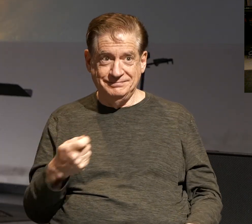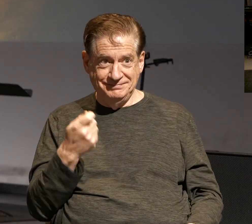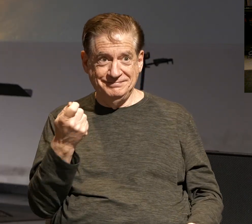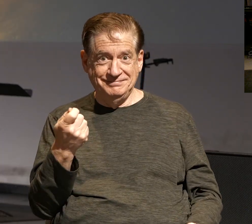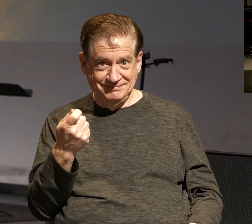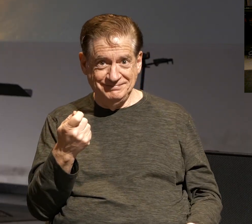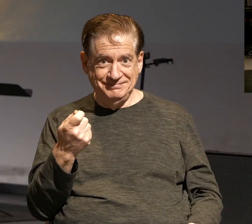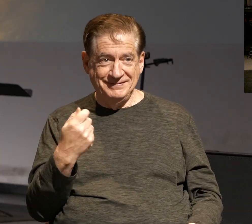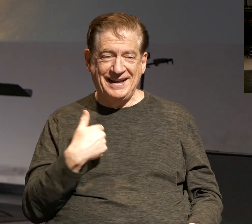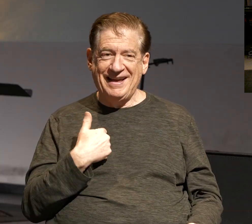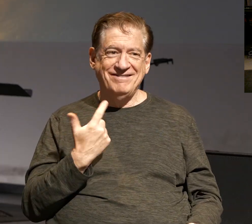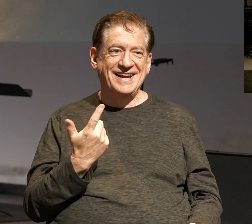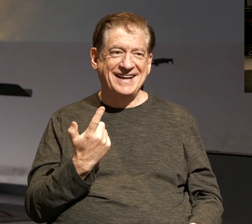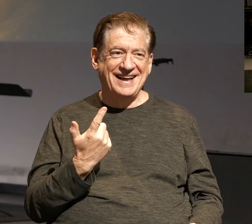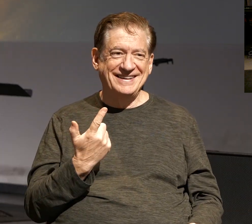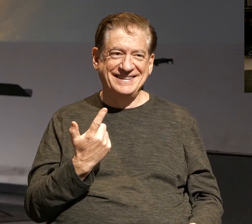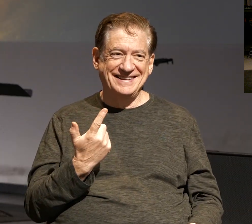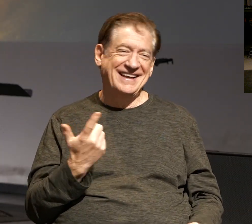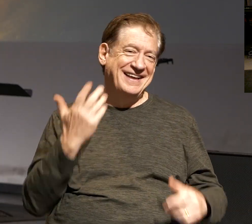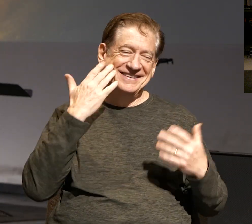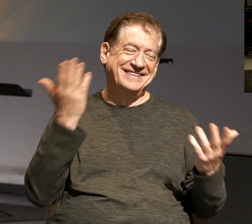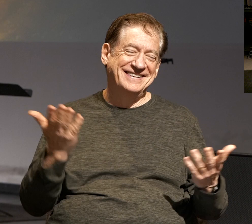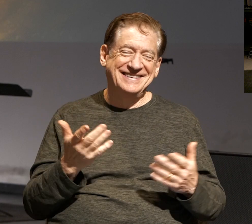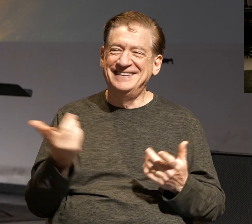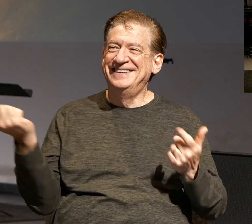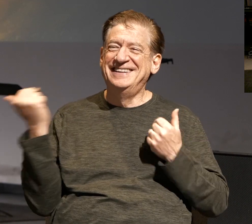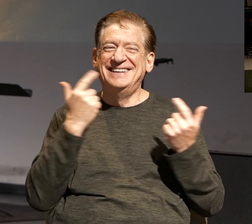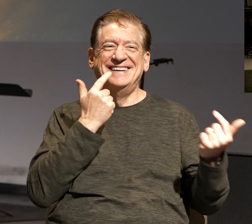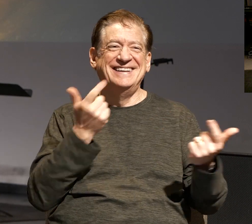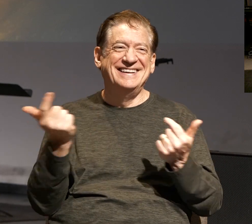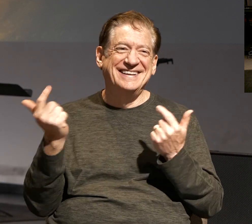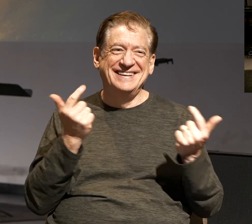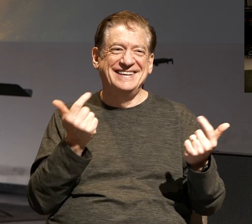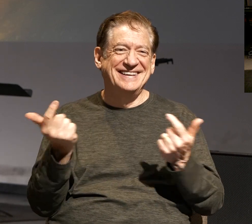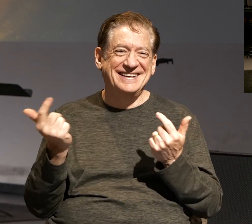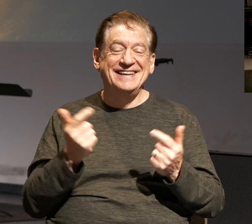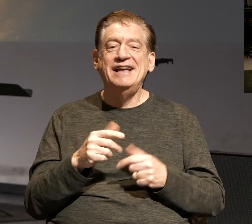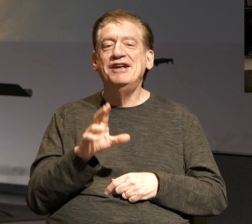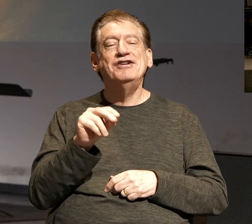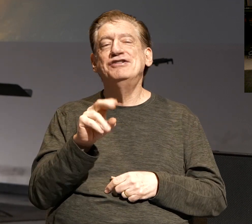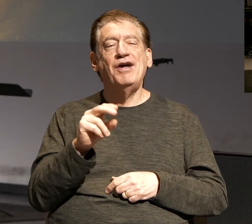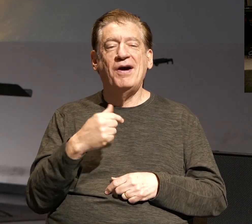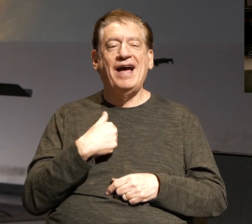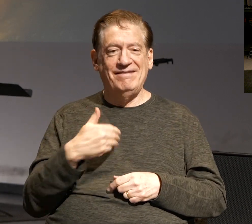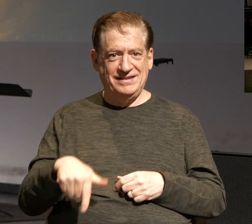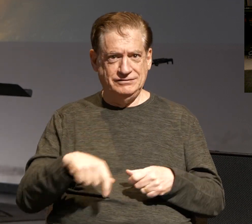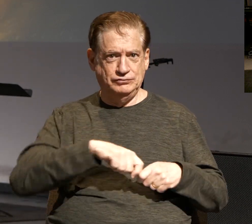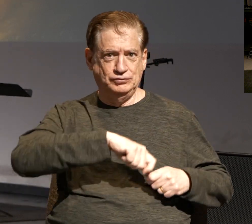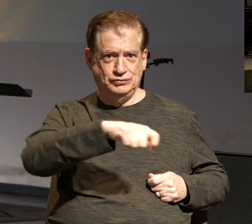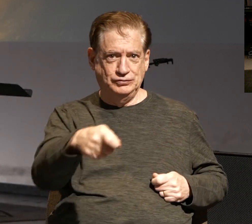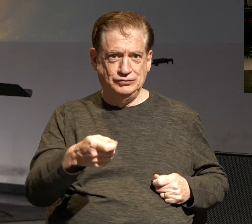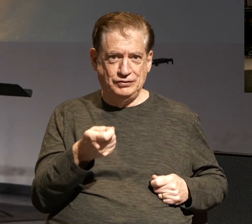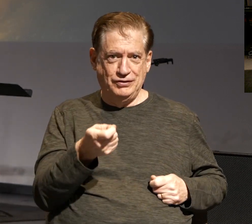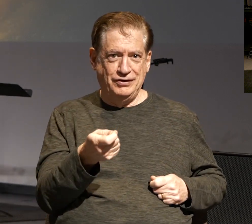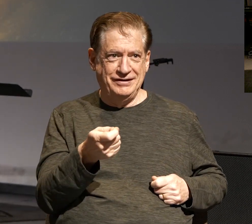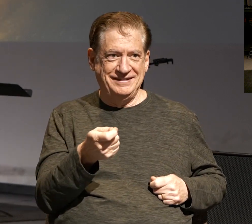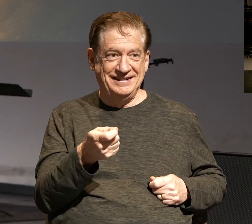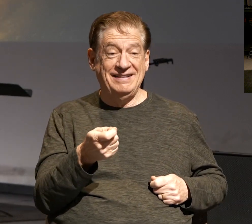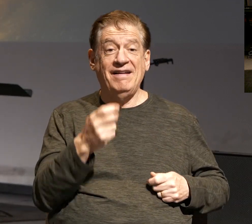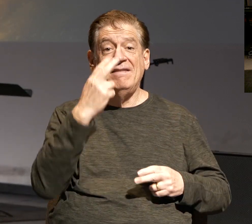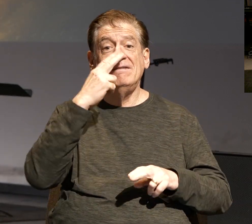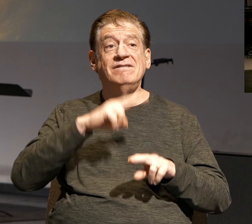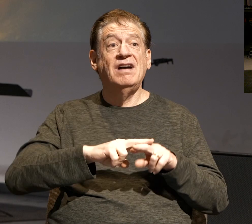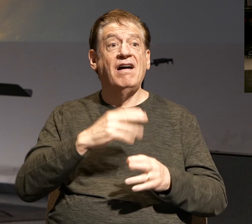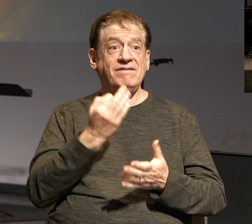I have a gun. I don't know. No, I have this sword, and fun fact about this